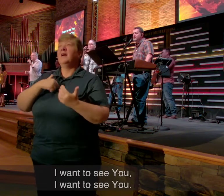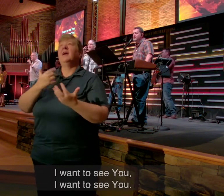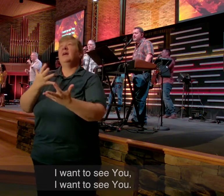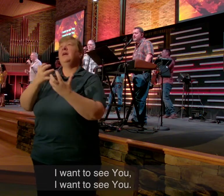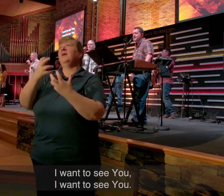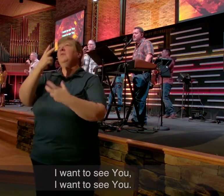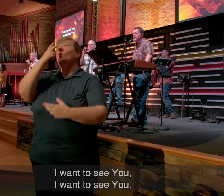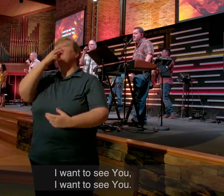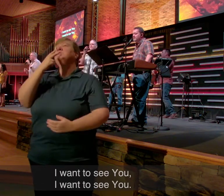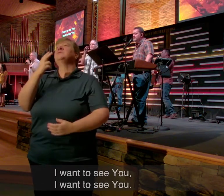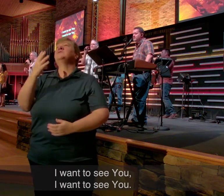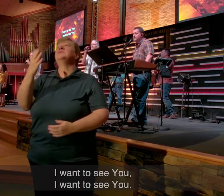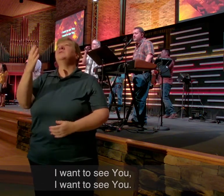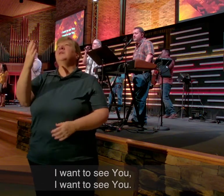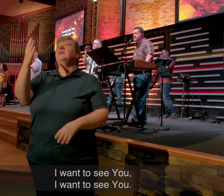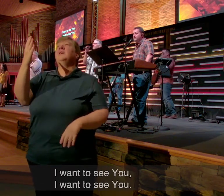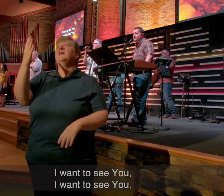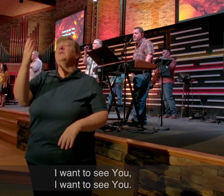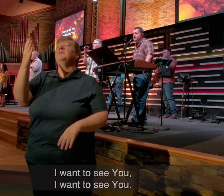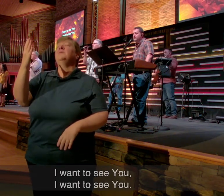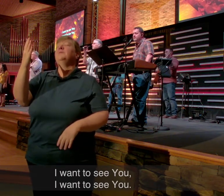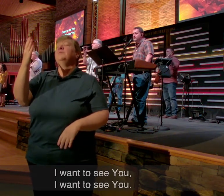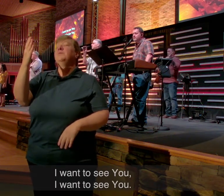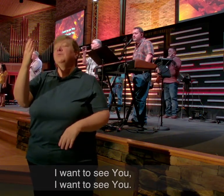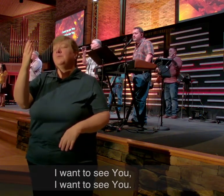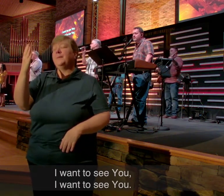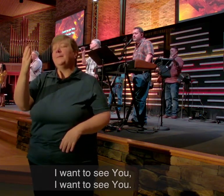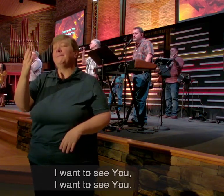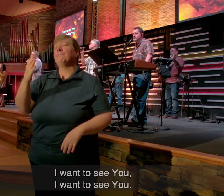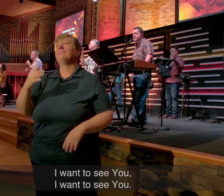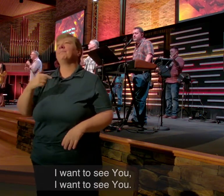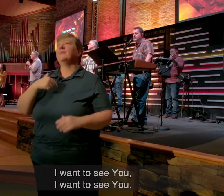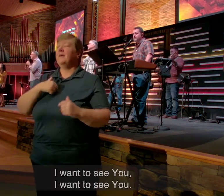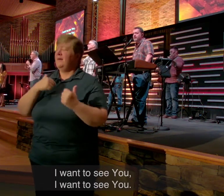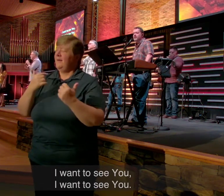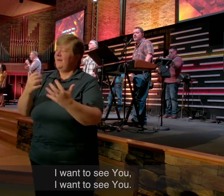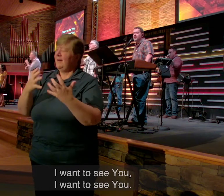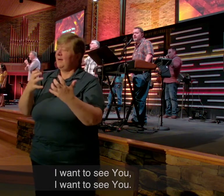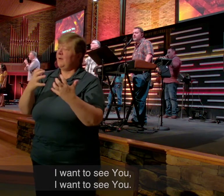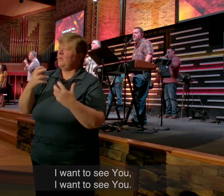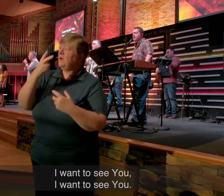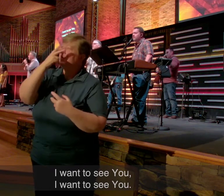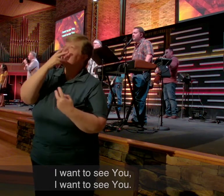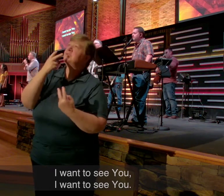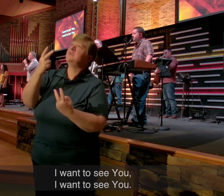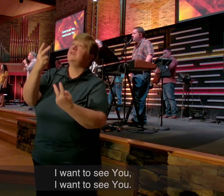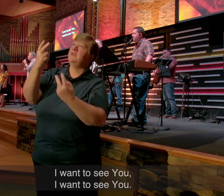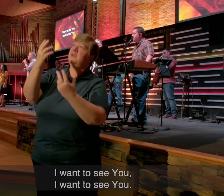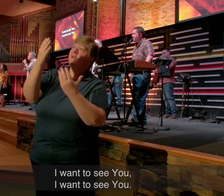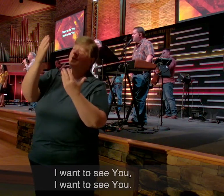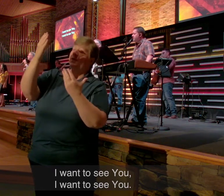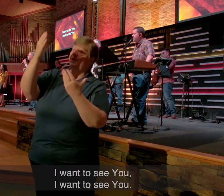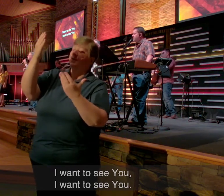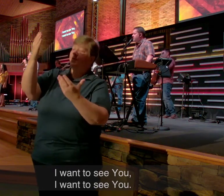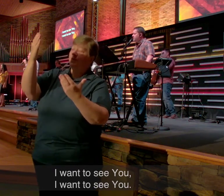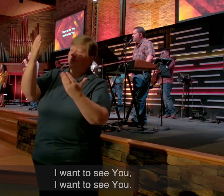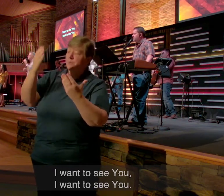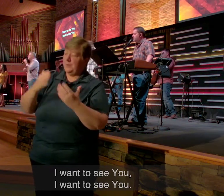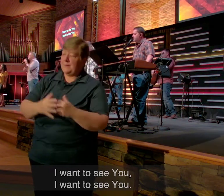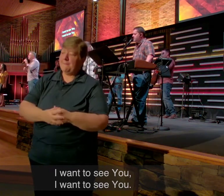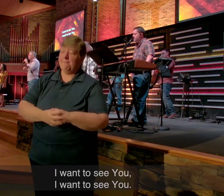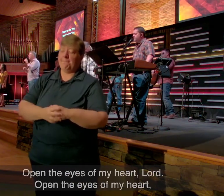I want to see you. I want to see you.